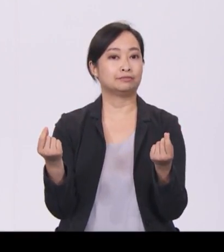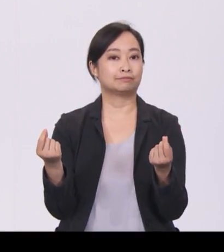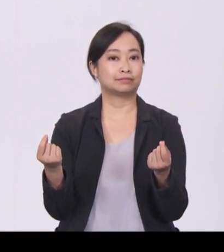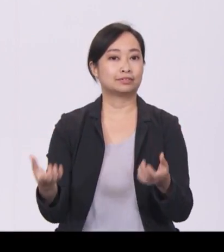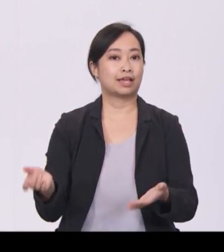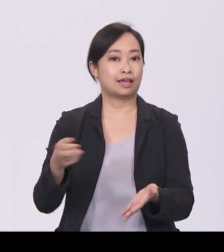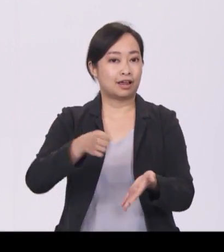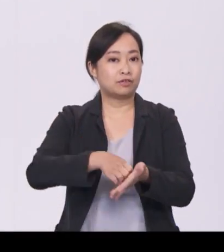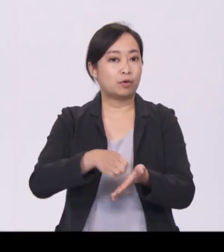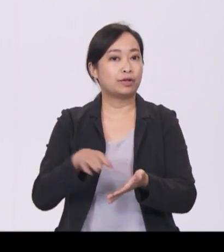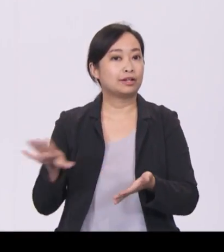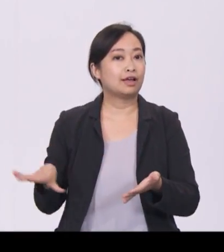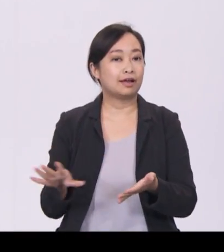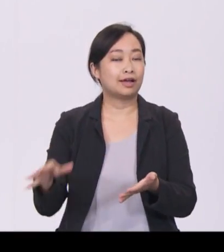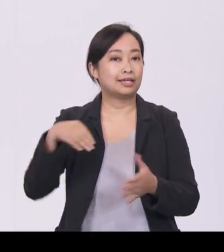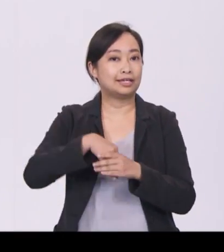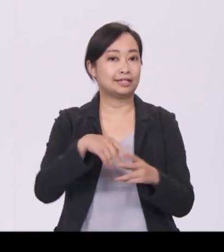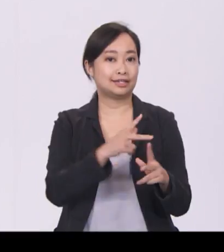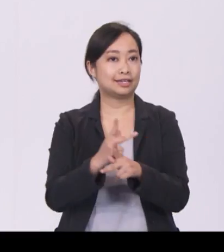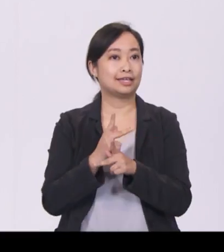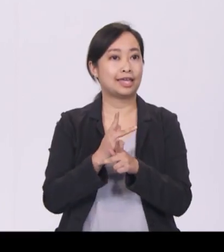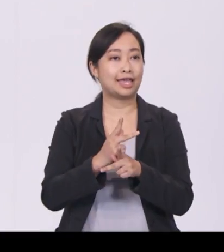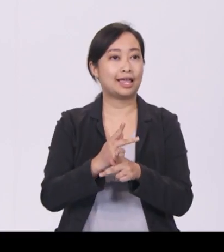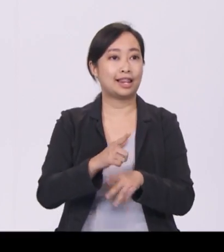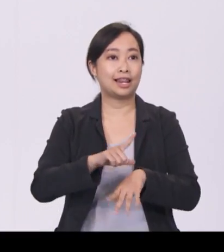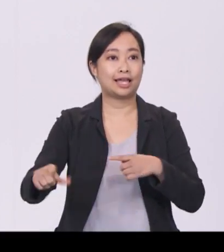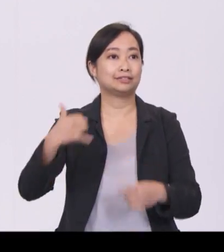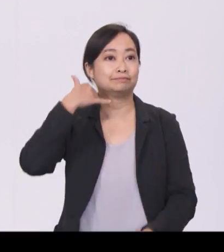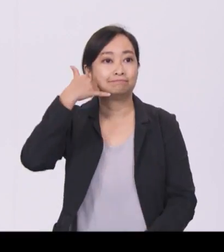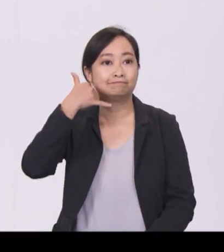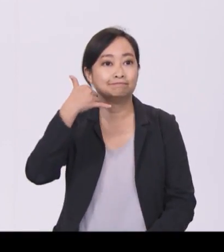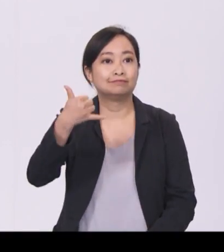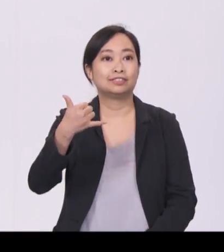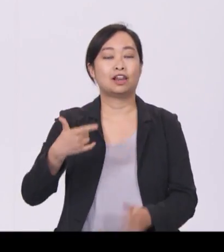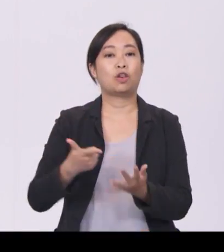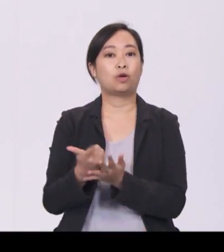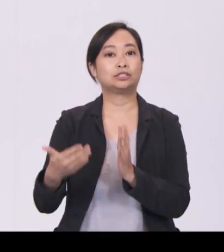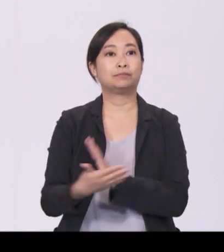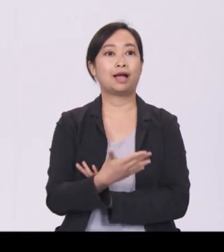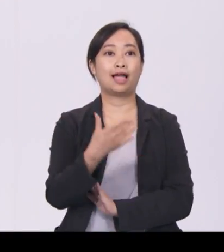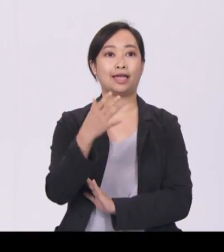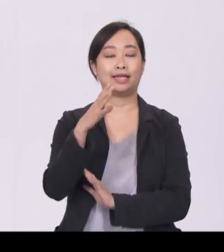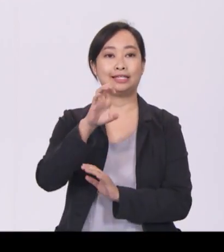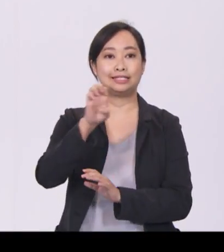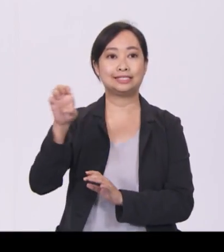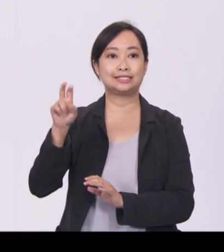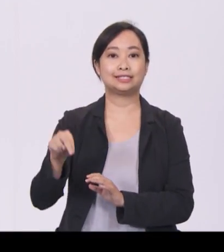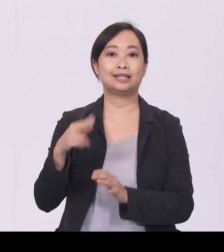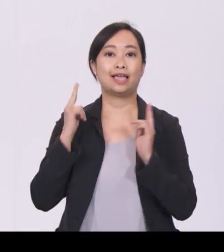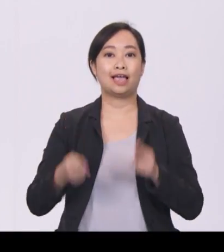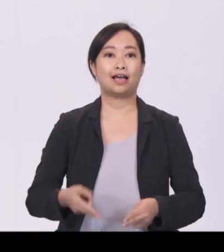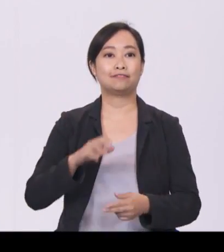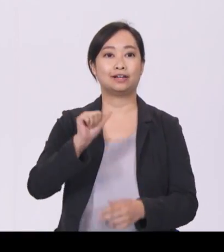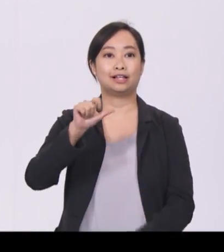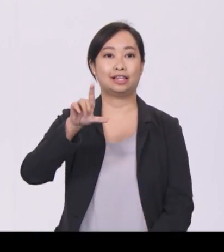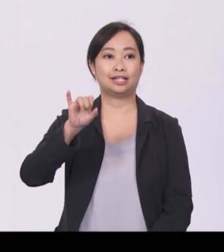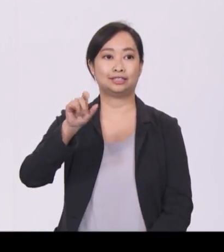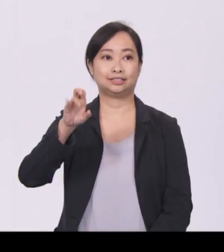service launched by the Eastern Health Alliance. CNS also referred Mr Fox to the Evergreen Circle Senior Activity Centre,